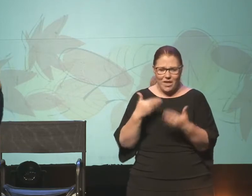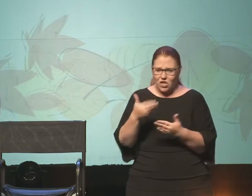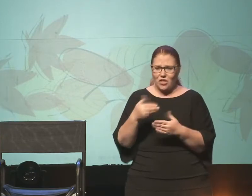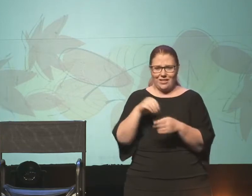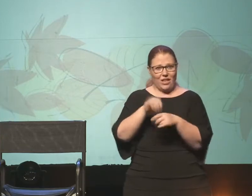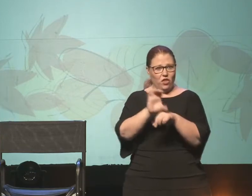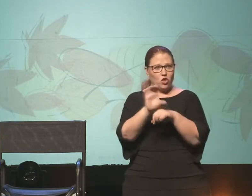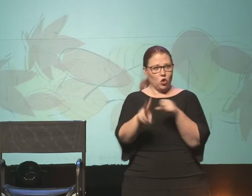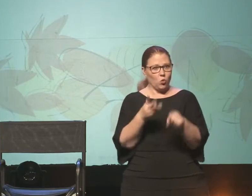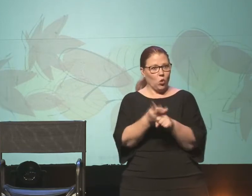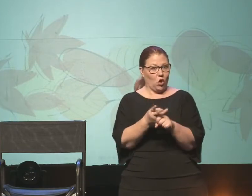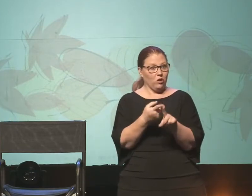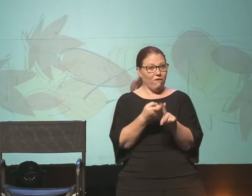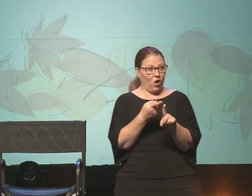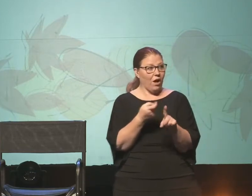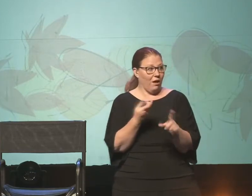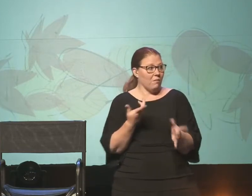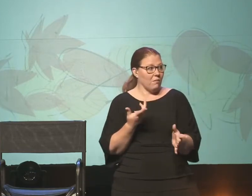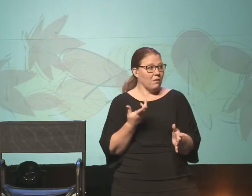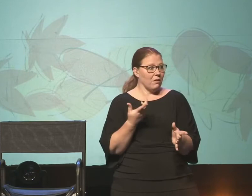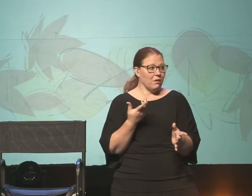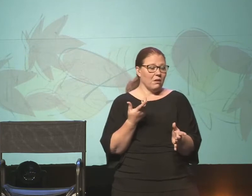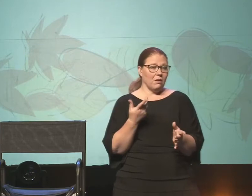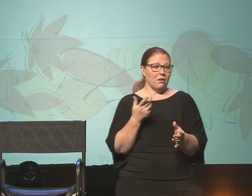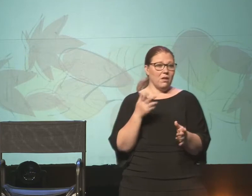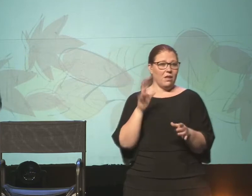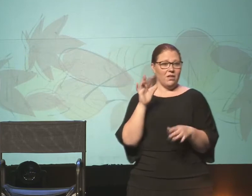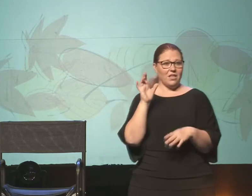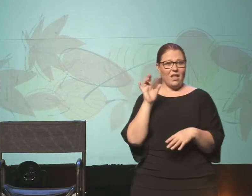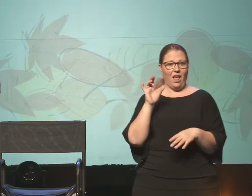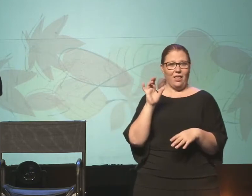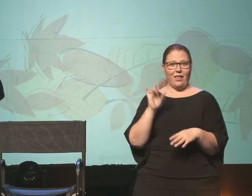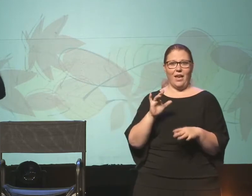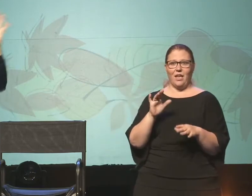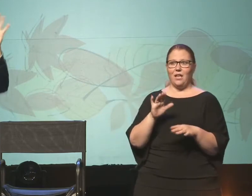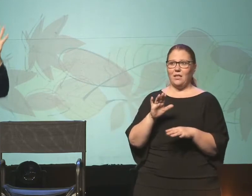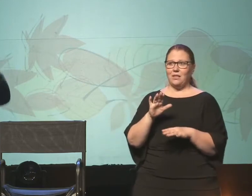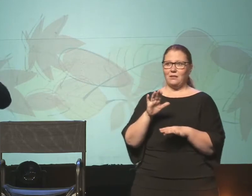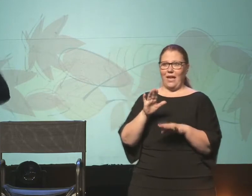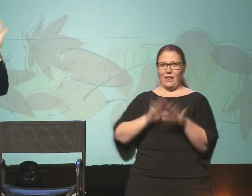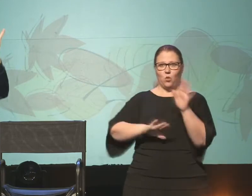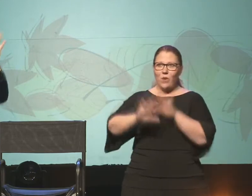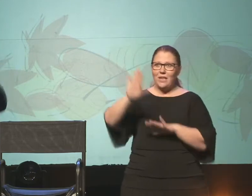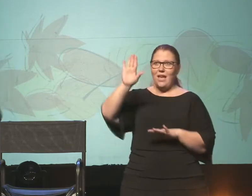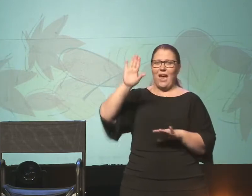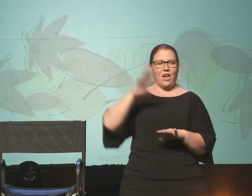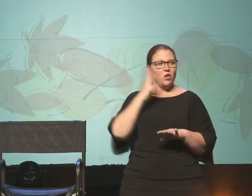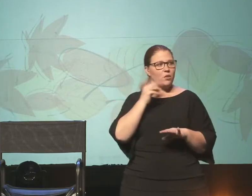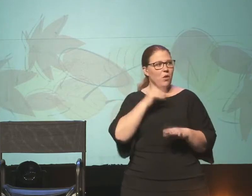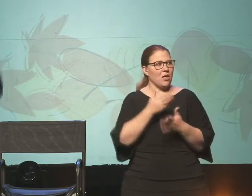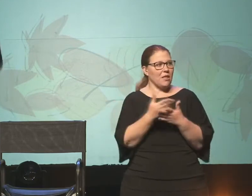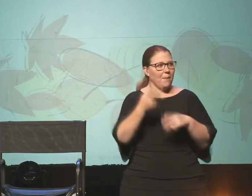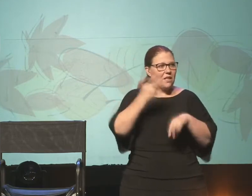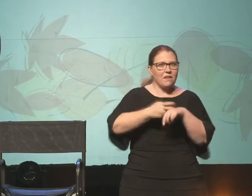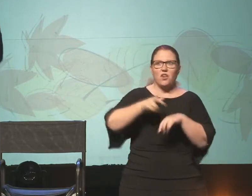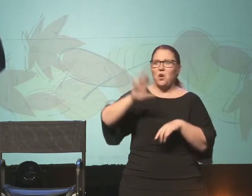church world come from. There's that raise of the hand kind of moment. Are you going through something difficult? There's the acknowledgement that